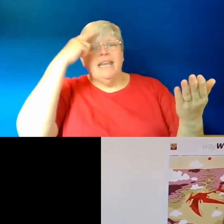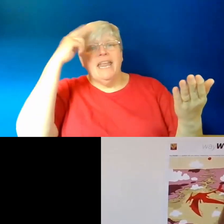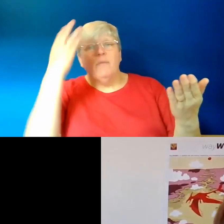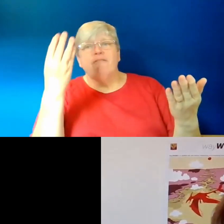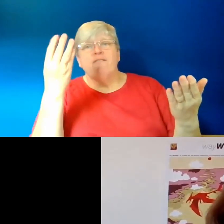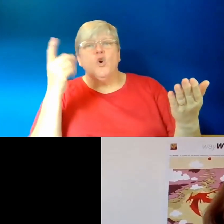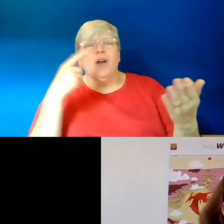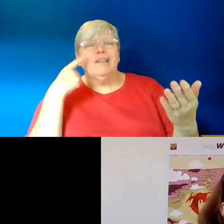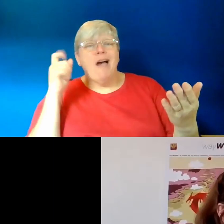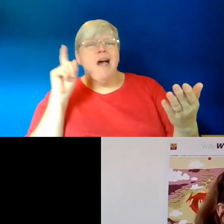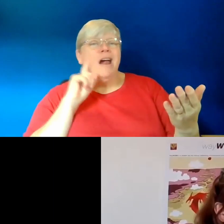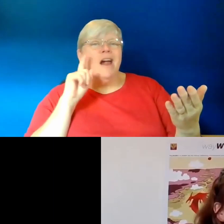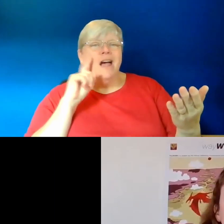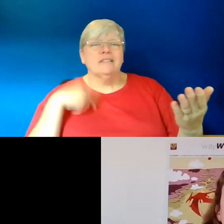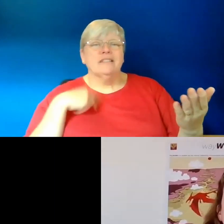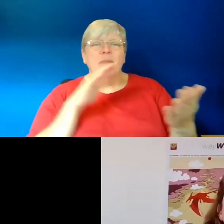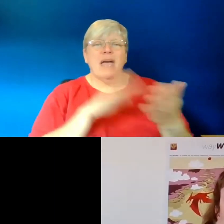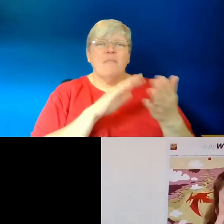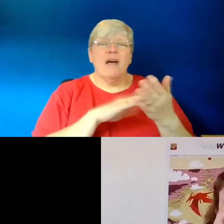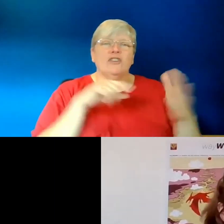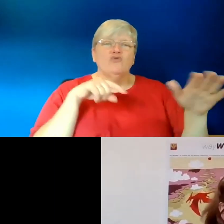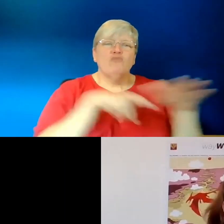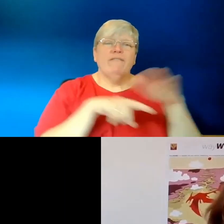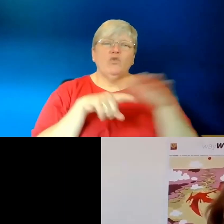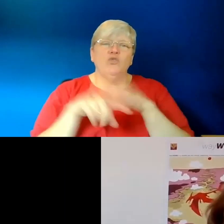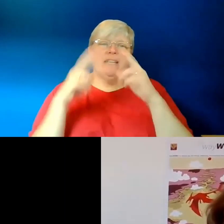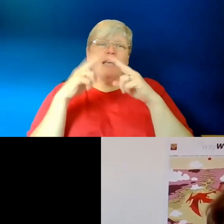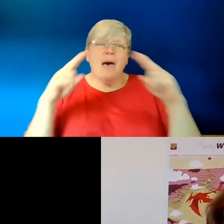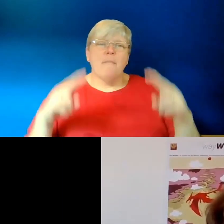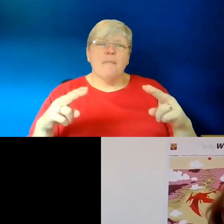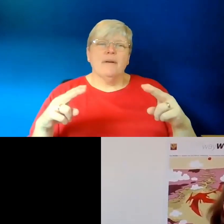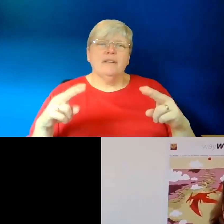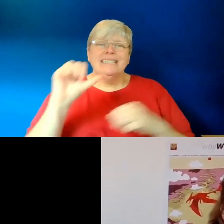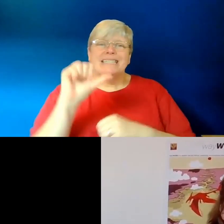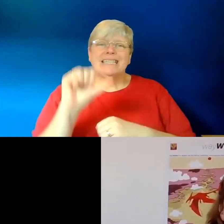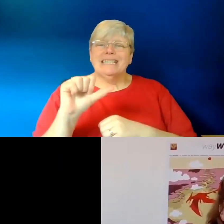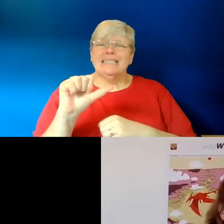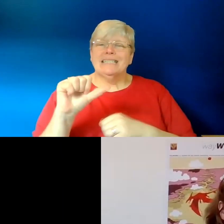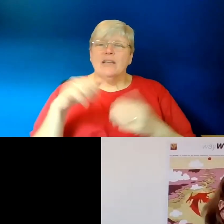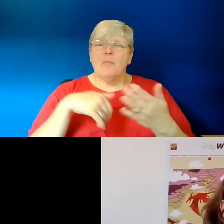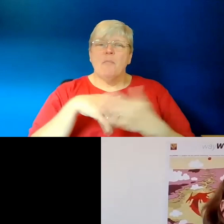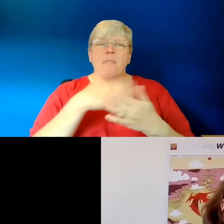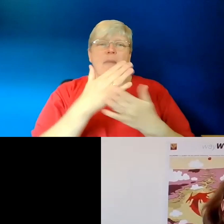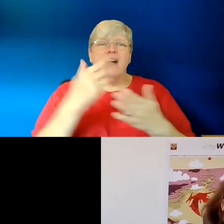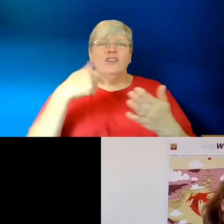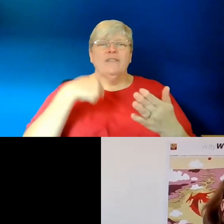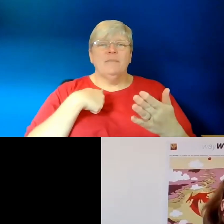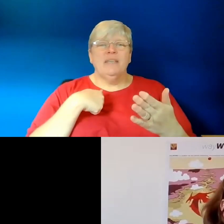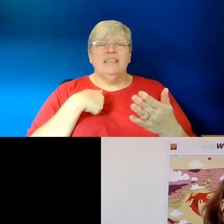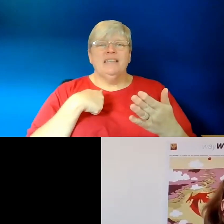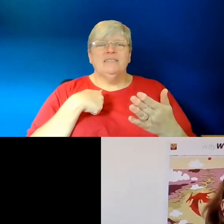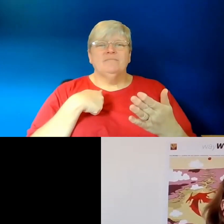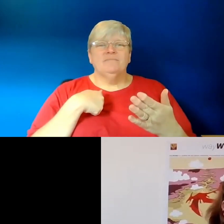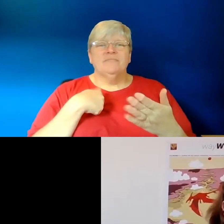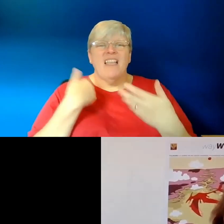four teenage girls in my mother's refugee camp. 6. The part of me, often